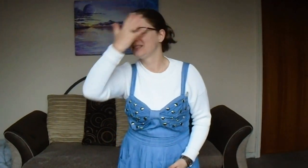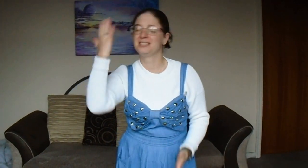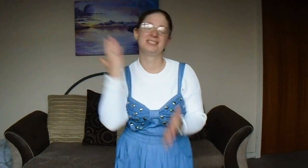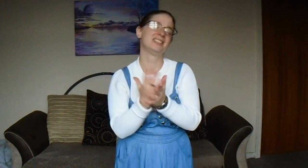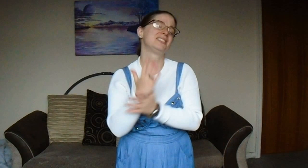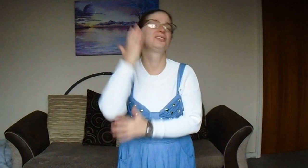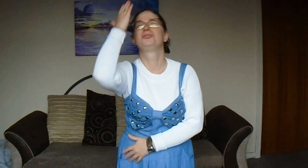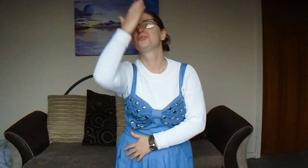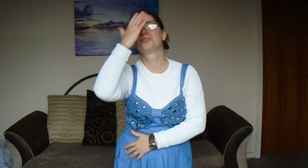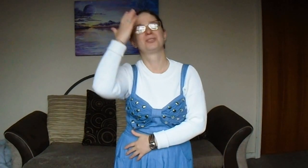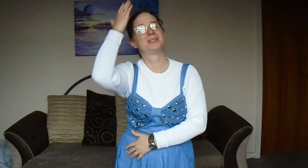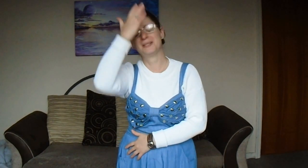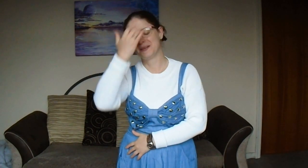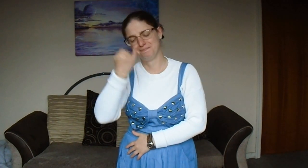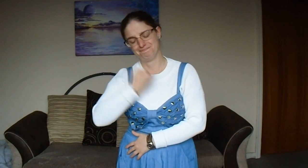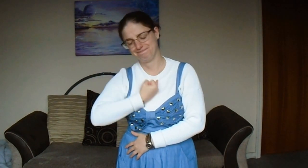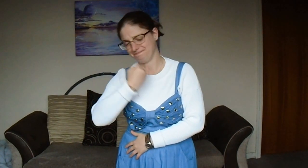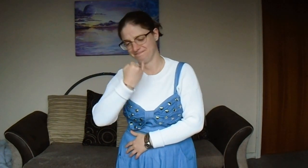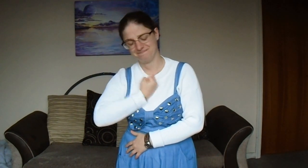just a dream, dream.